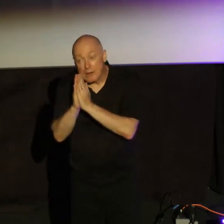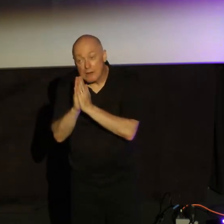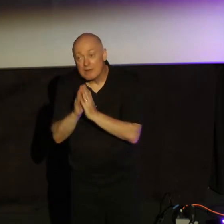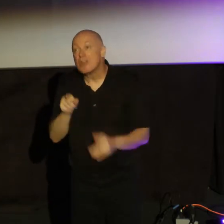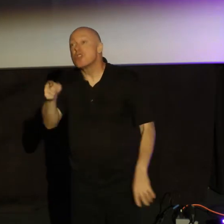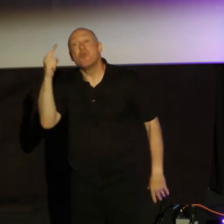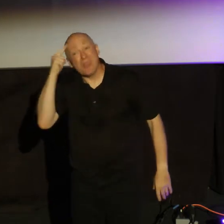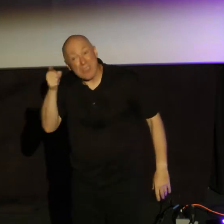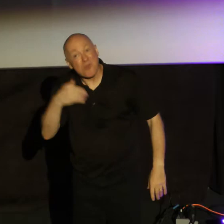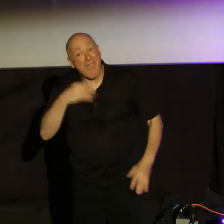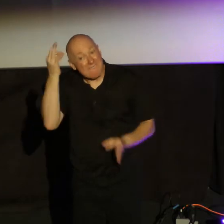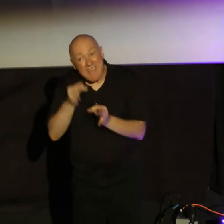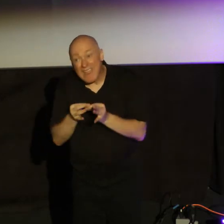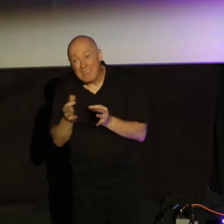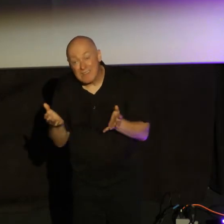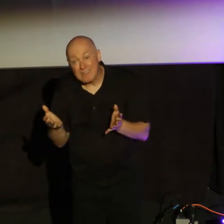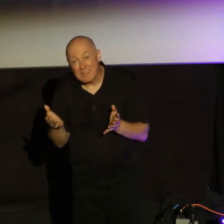you have faith, but it's dead.